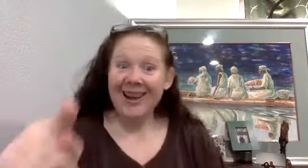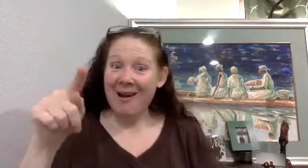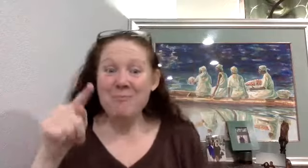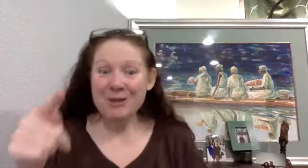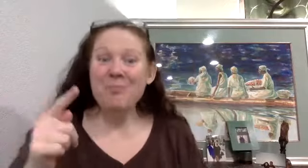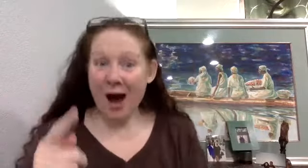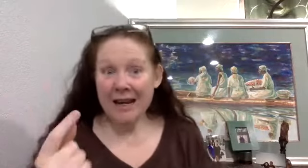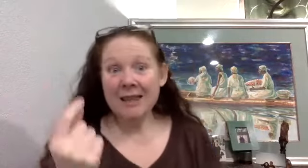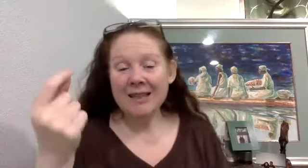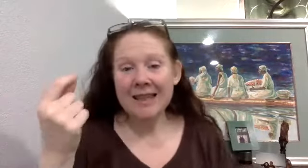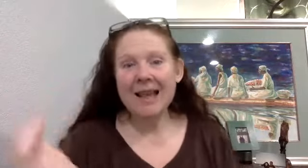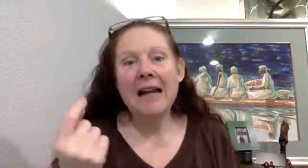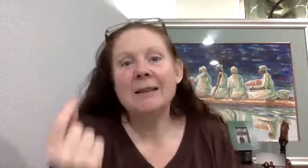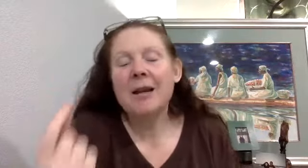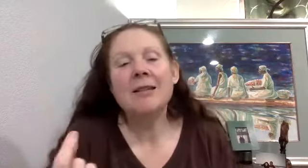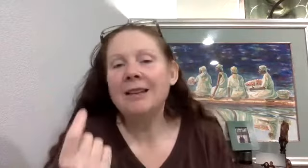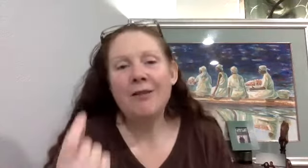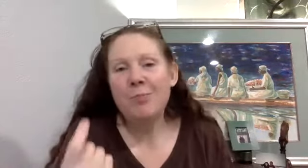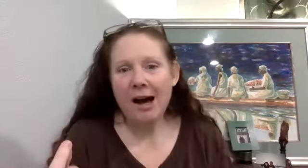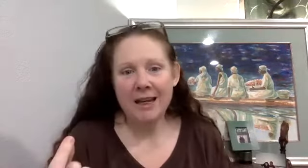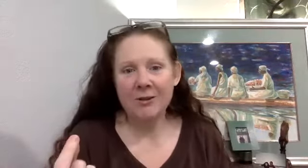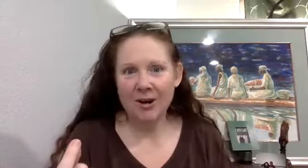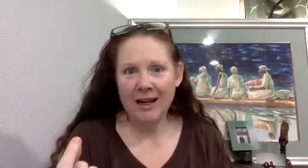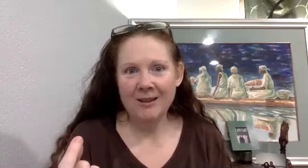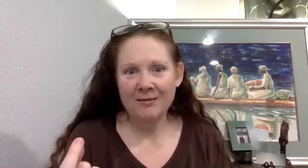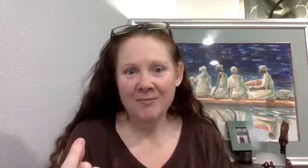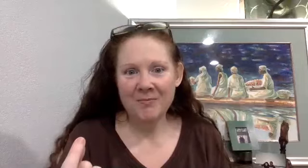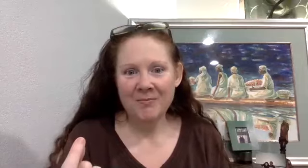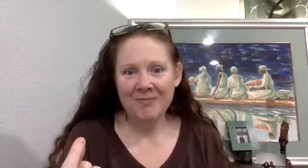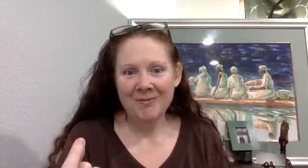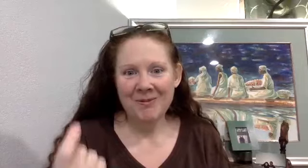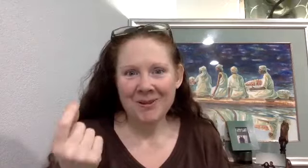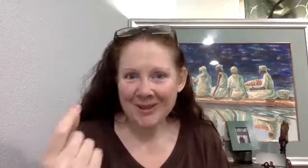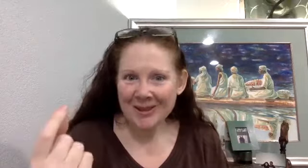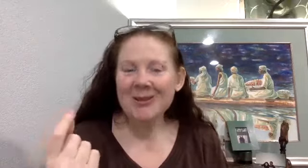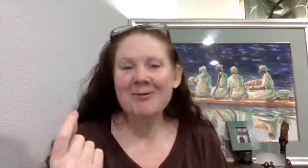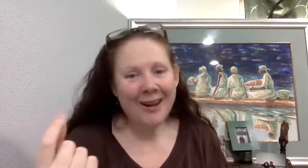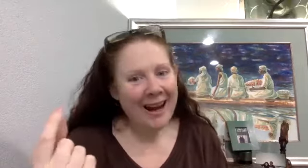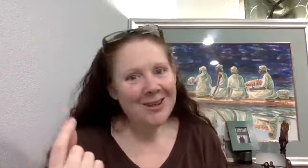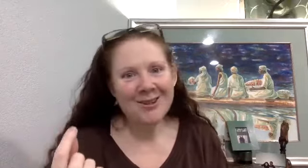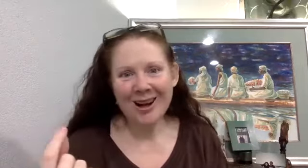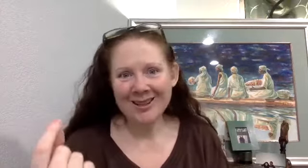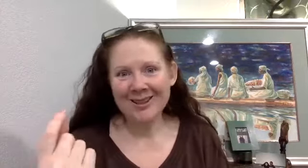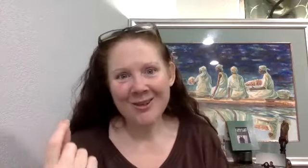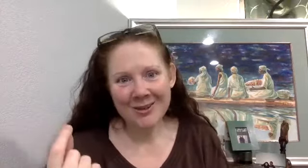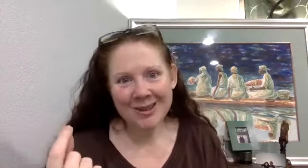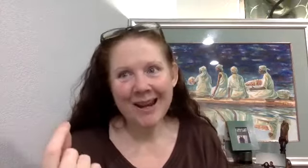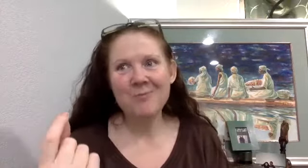this body, this, this, because I love bodies, right? This, this is a very anti-racist sort of statement